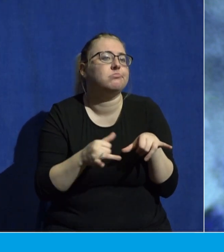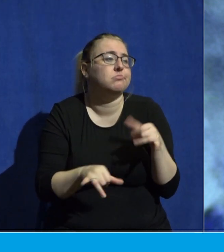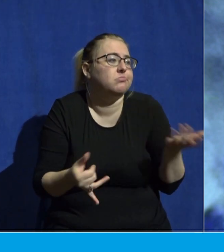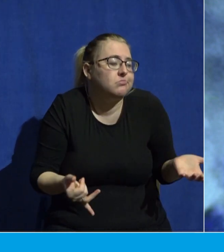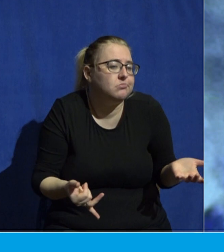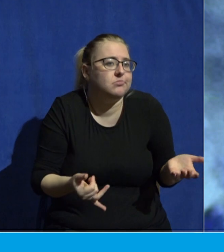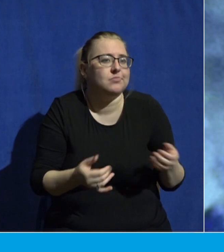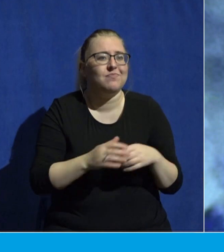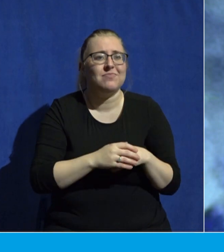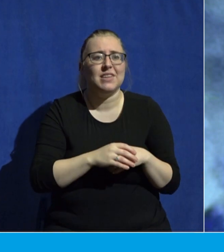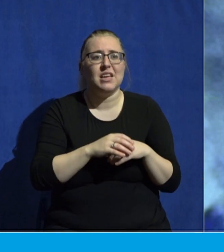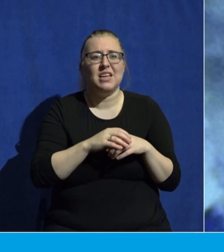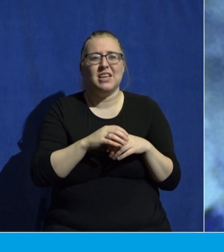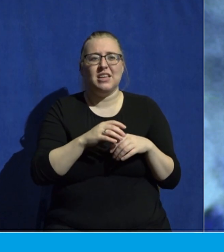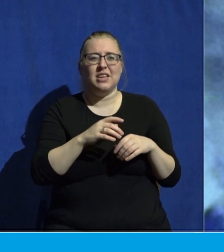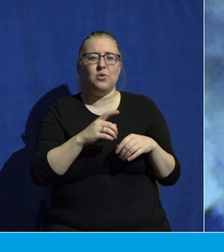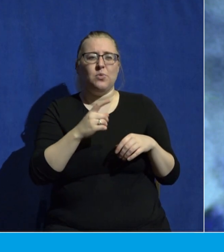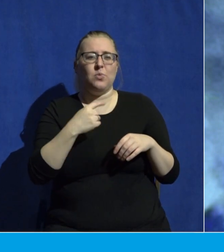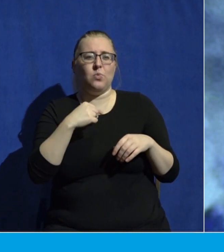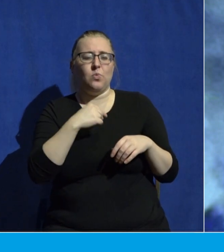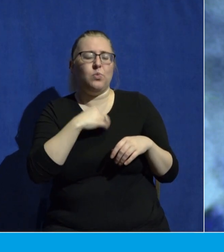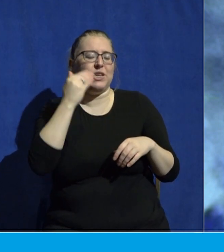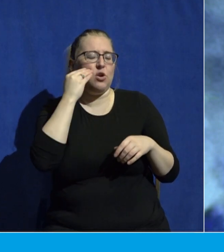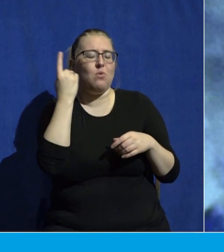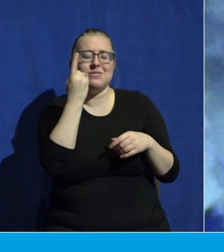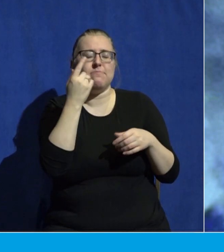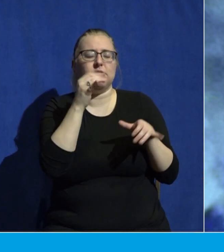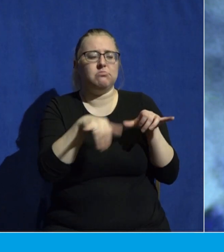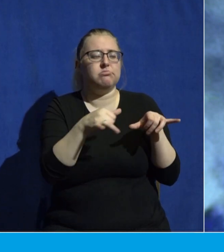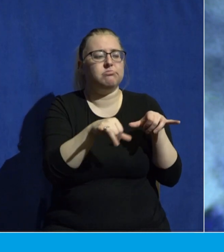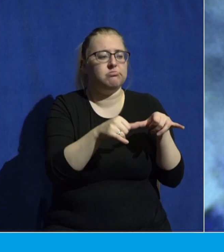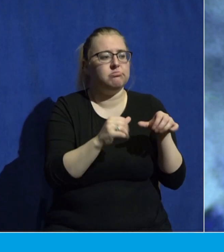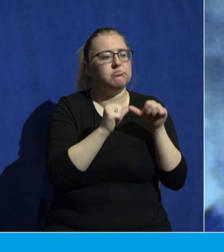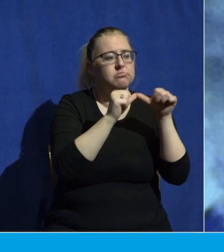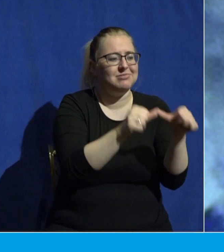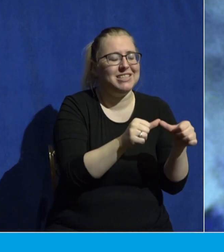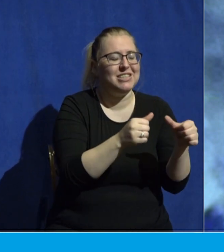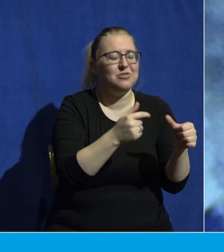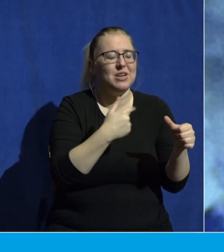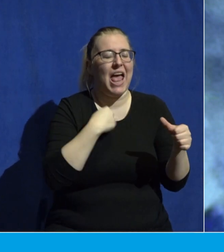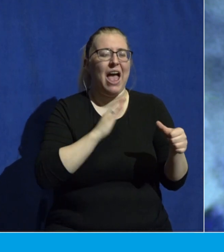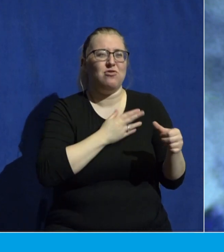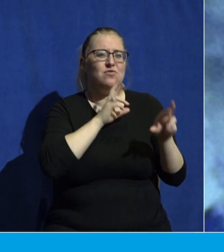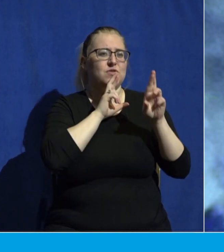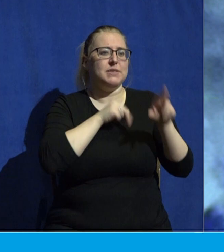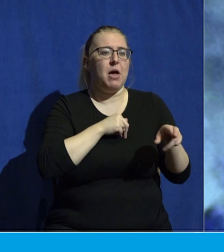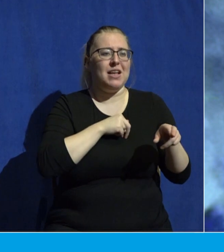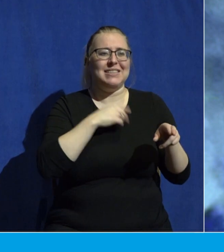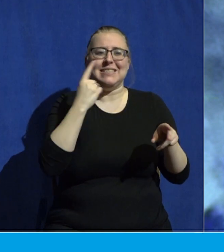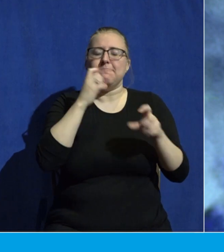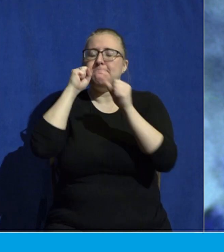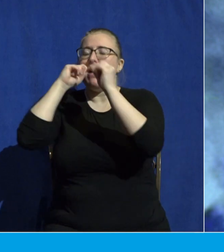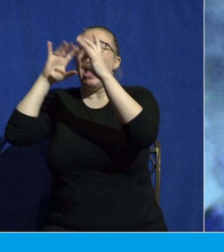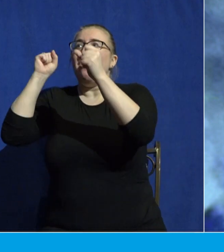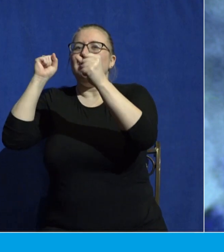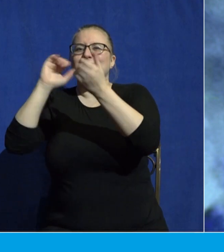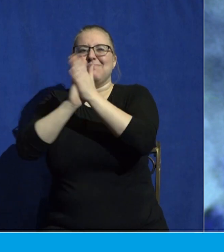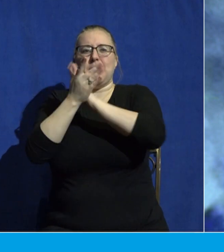It can dull our response to things that we once found extraordinary. And for you, if that's you, if that's you're in that category,